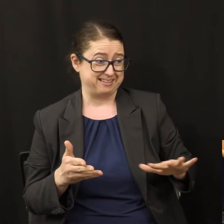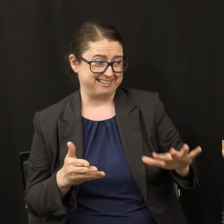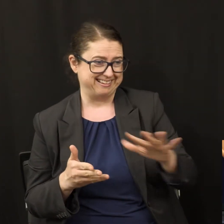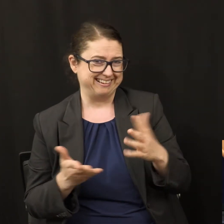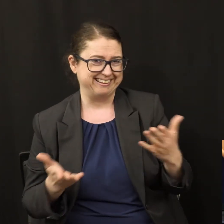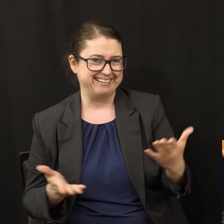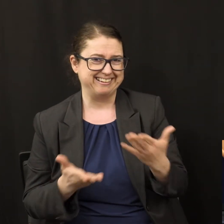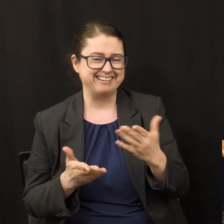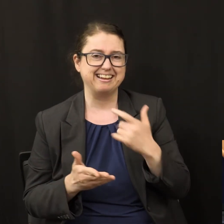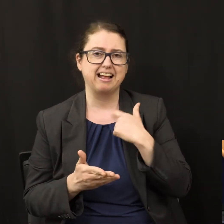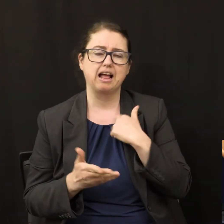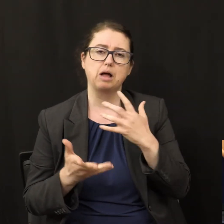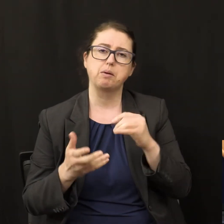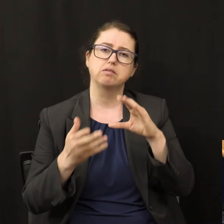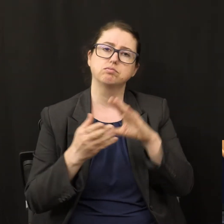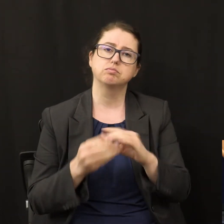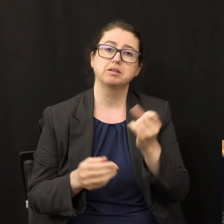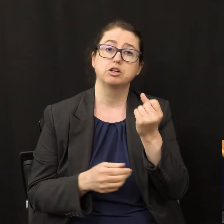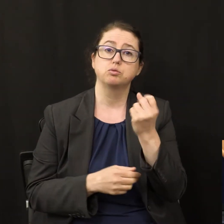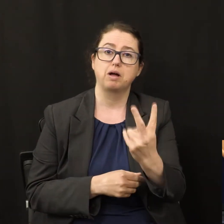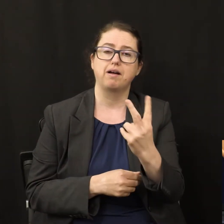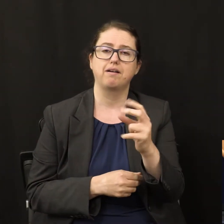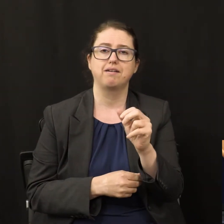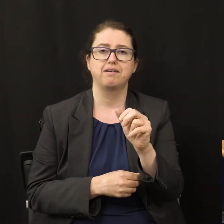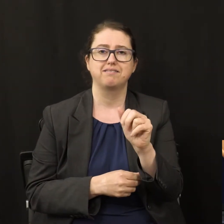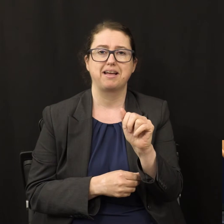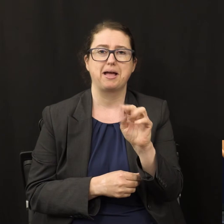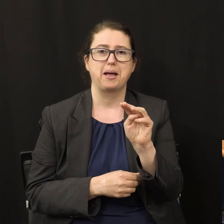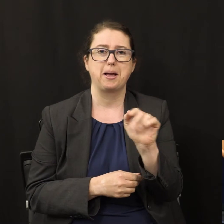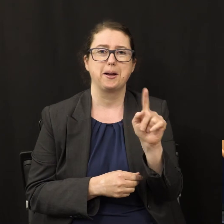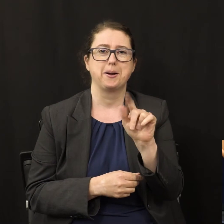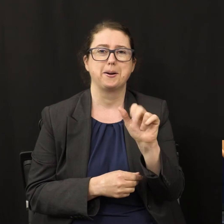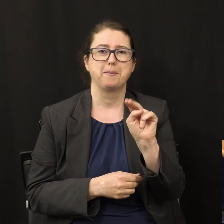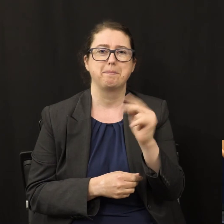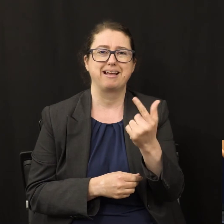12 amazing facts about the three angels' message.